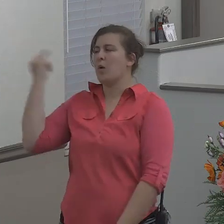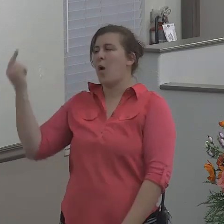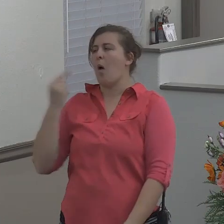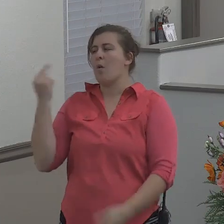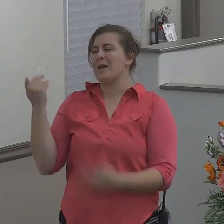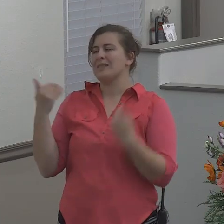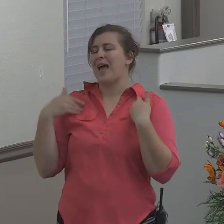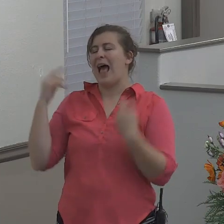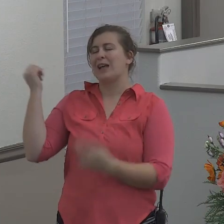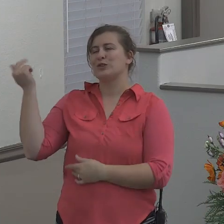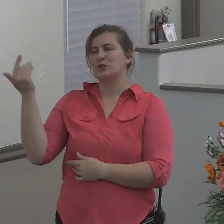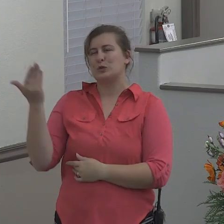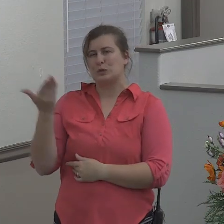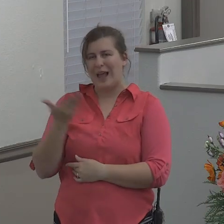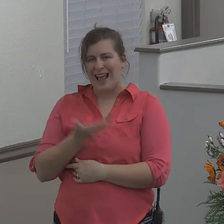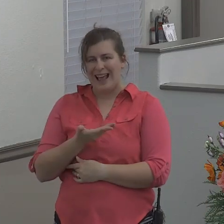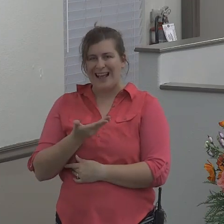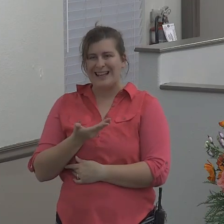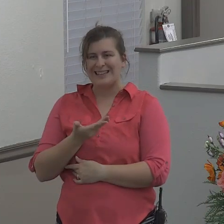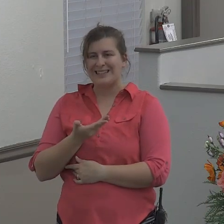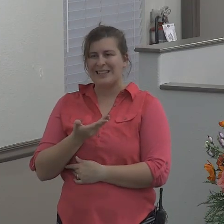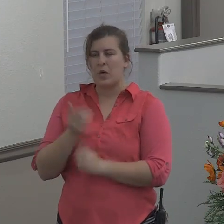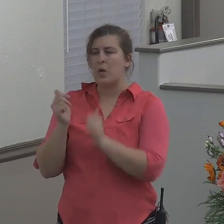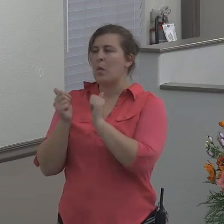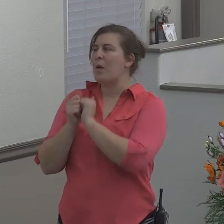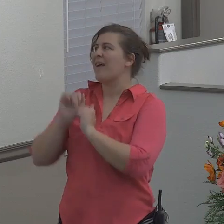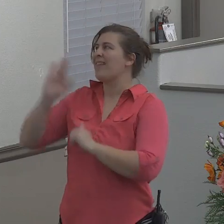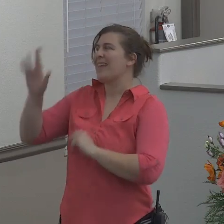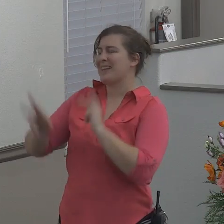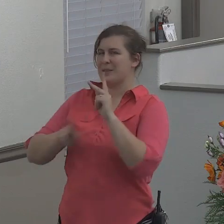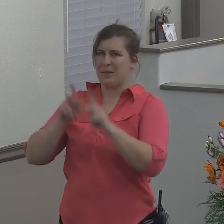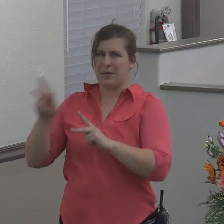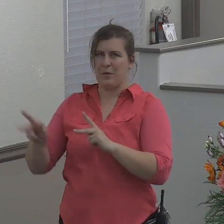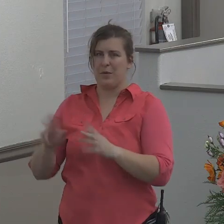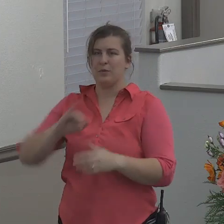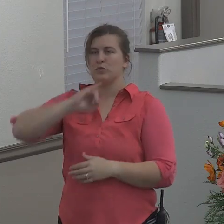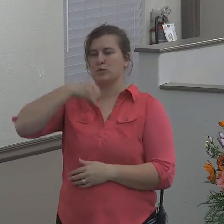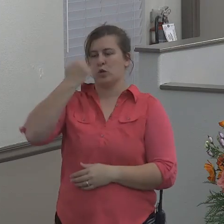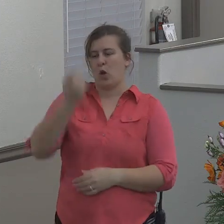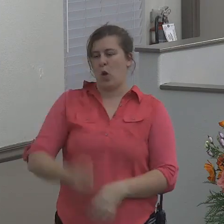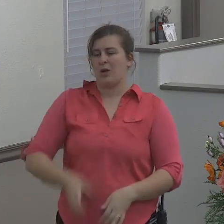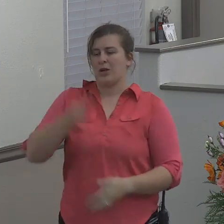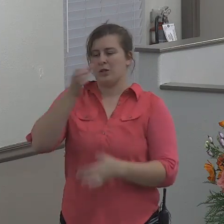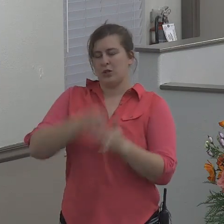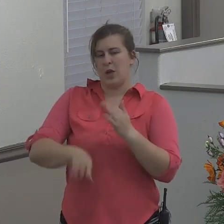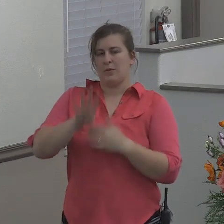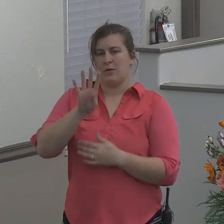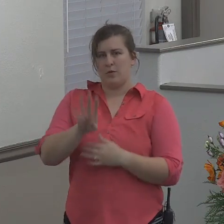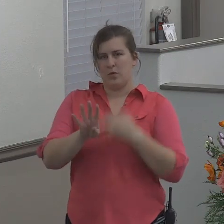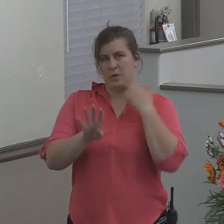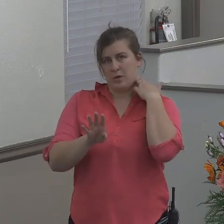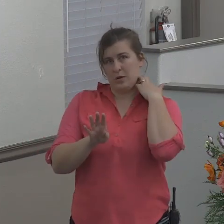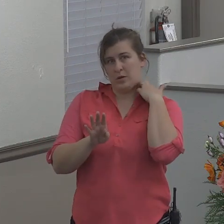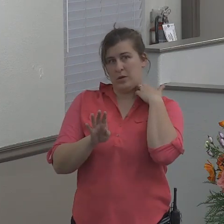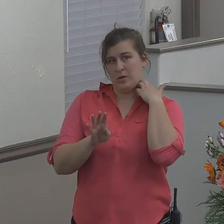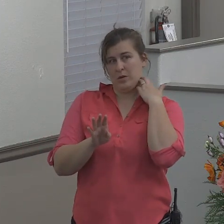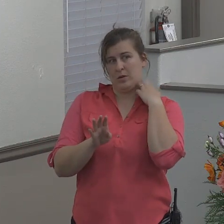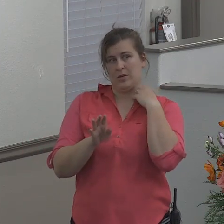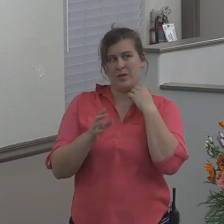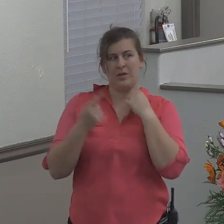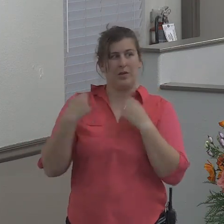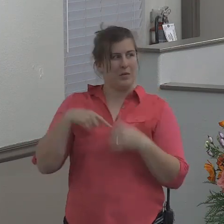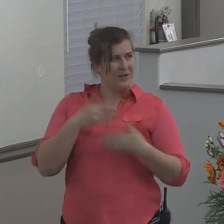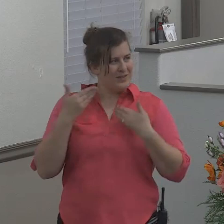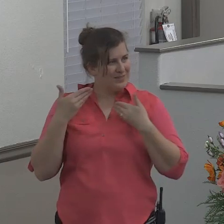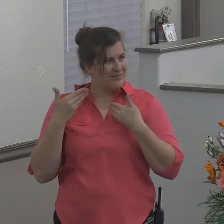dealing with his children turn over to Jonah chapter four we're still going guys we're still going with